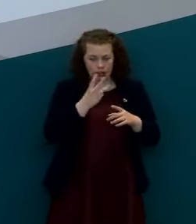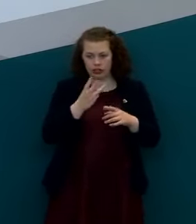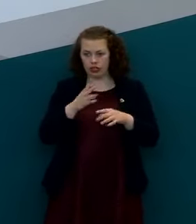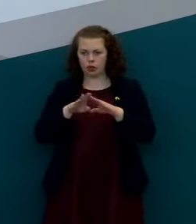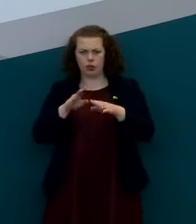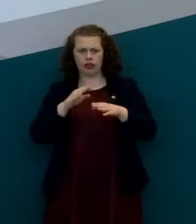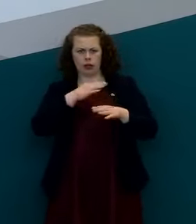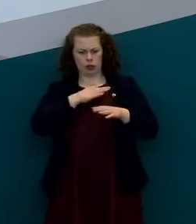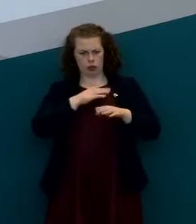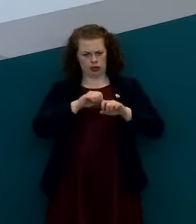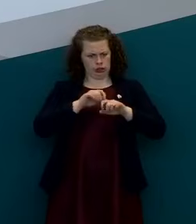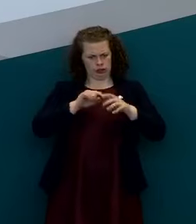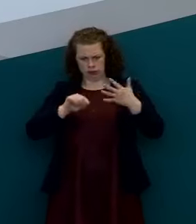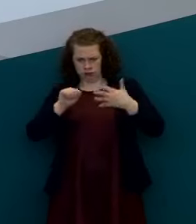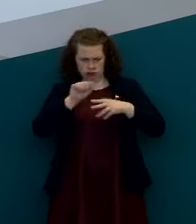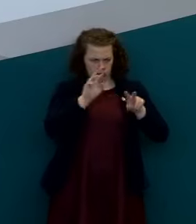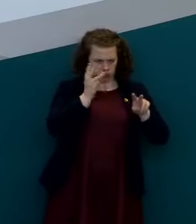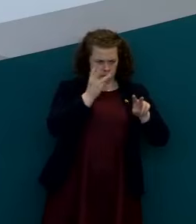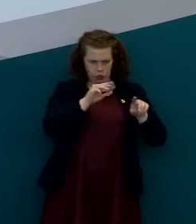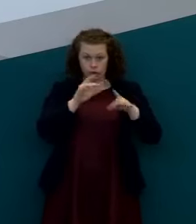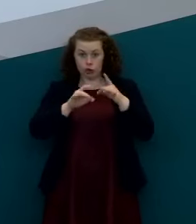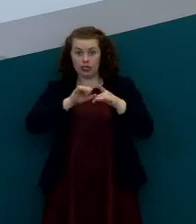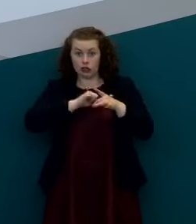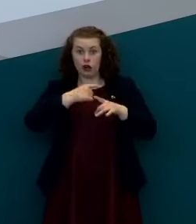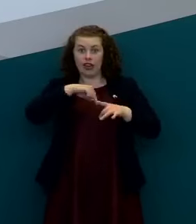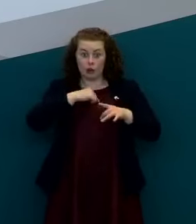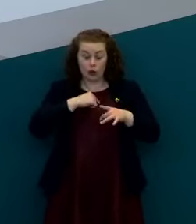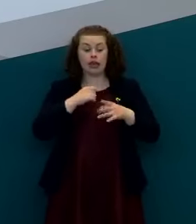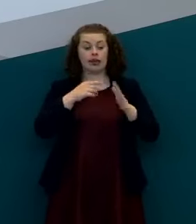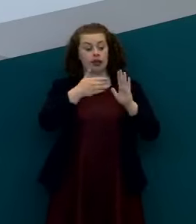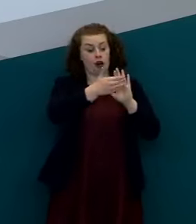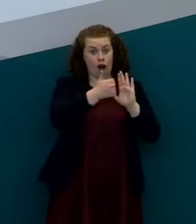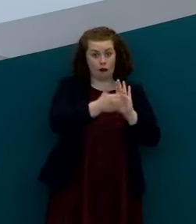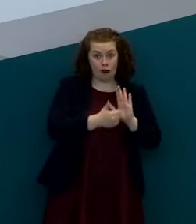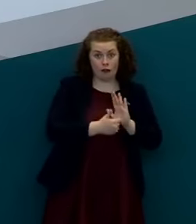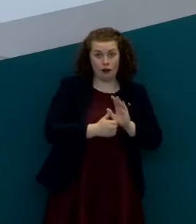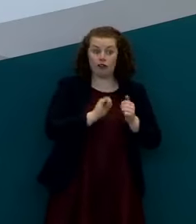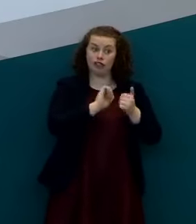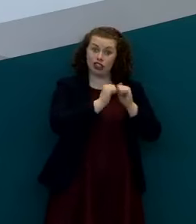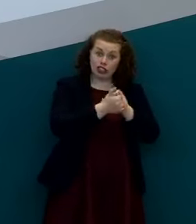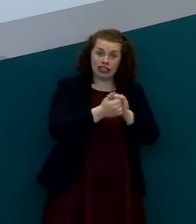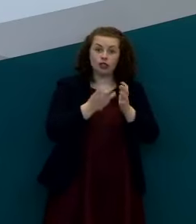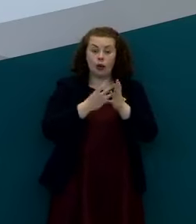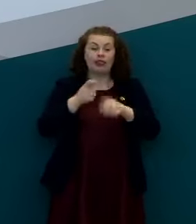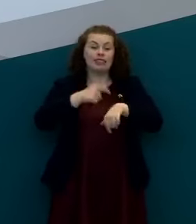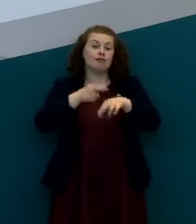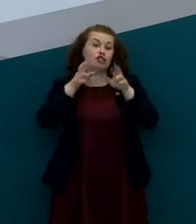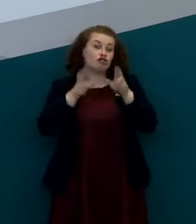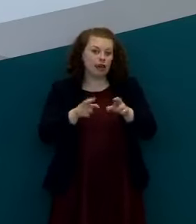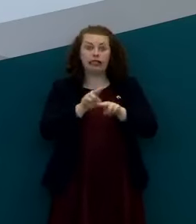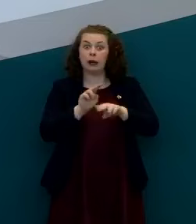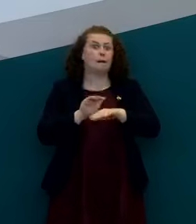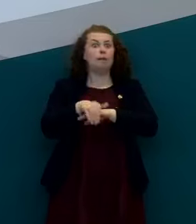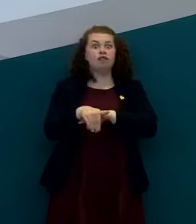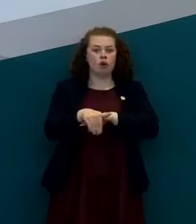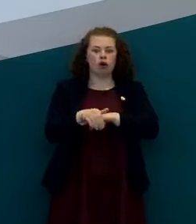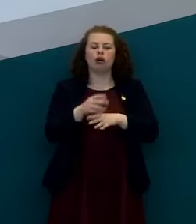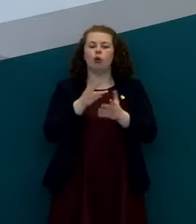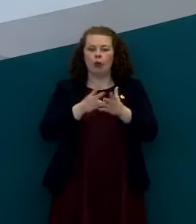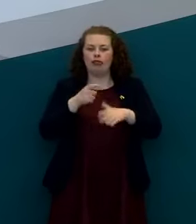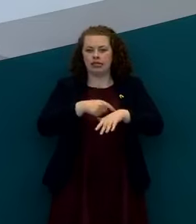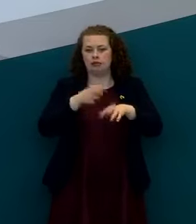and ensure that we're in a position to when the time is right and not before recommend a change in terms of the uh the interventions that are currently in place